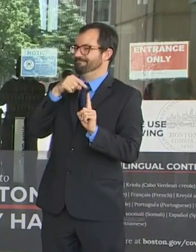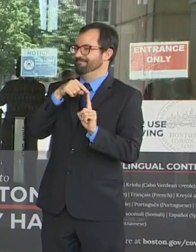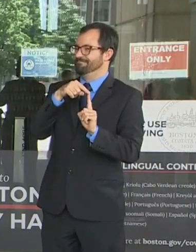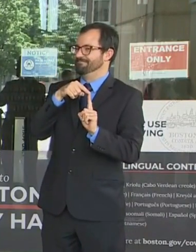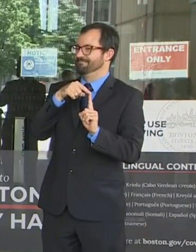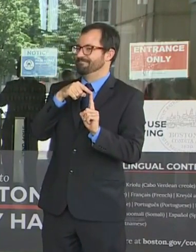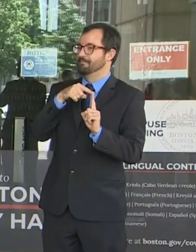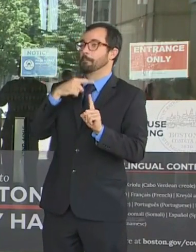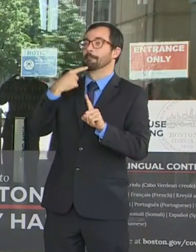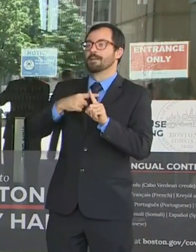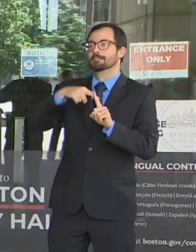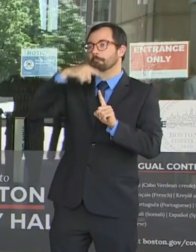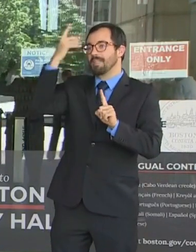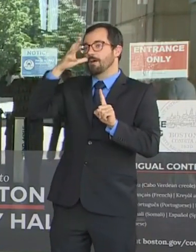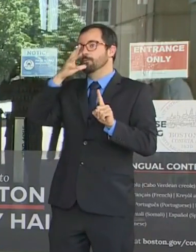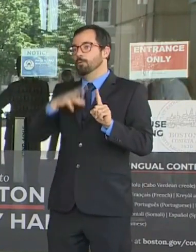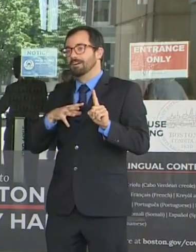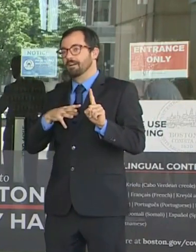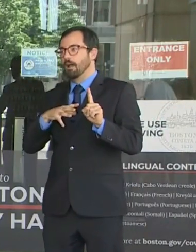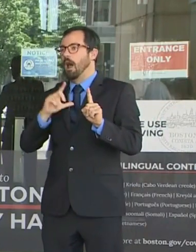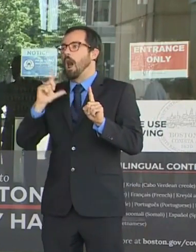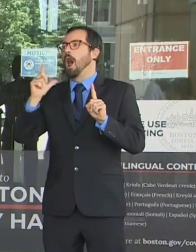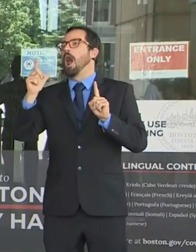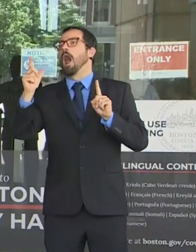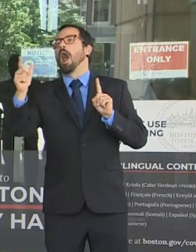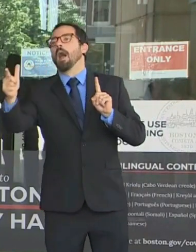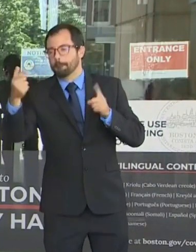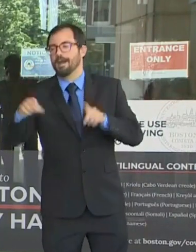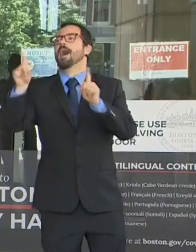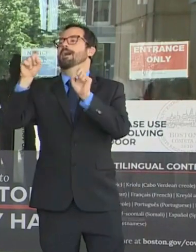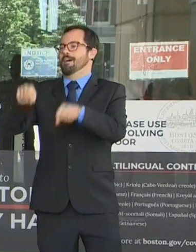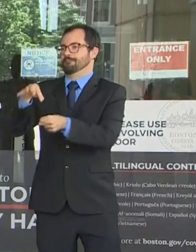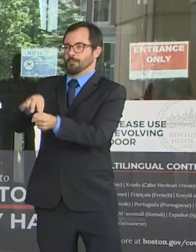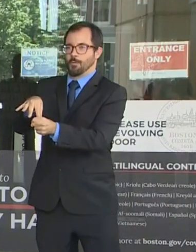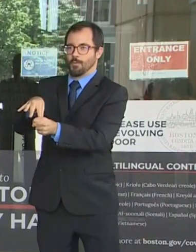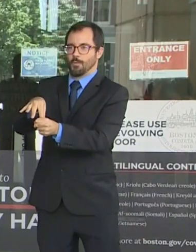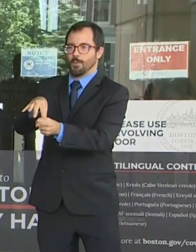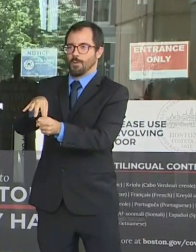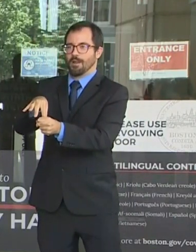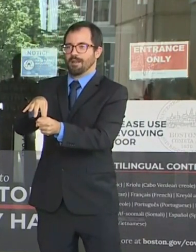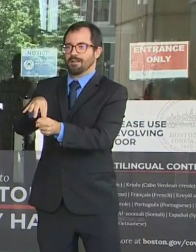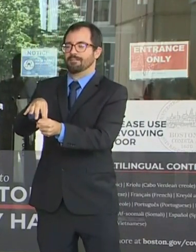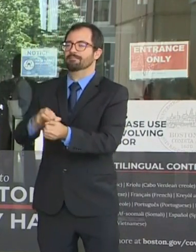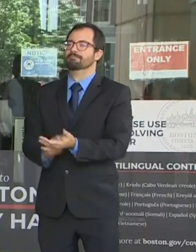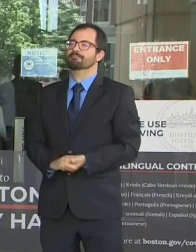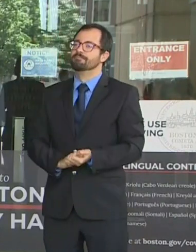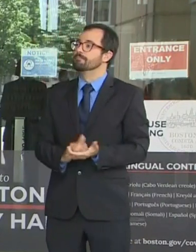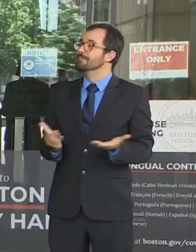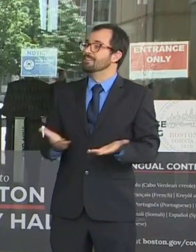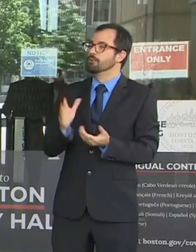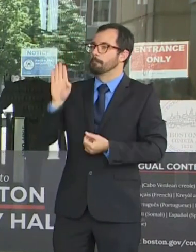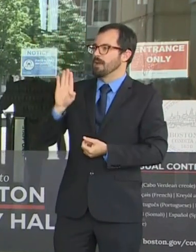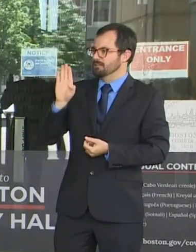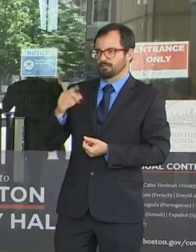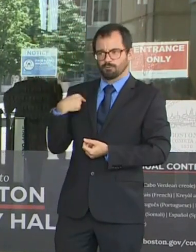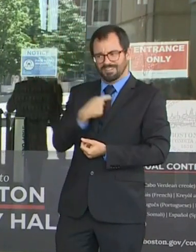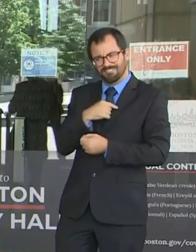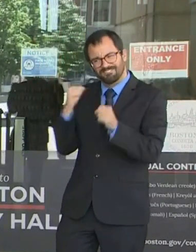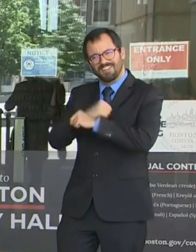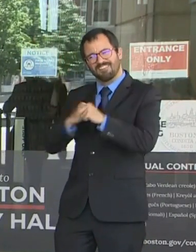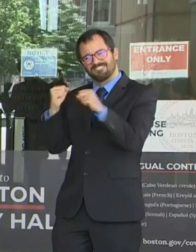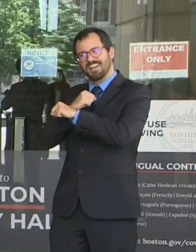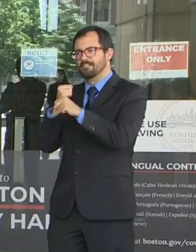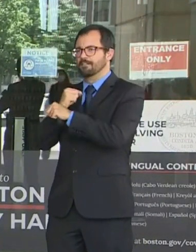We take voting rights and voting access seriously here in Boston. We have fought for it and will continue to fight for it every day.